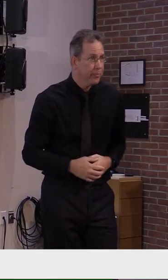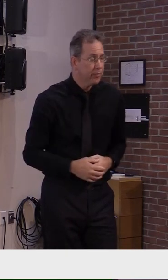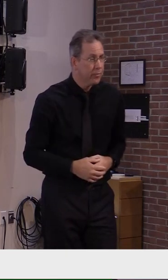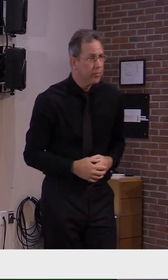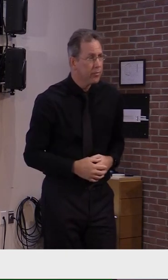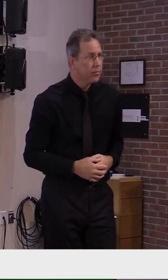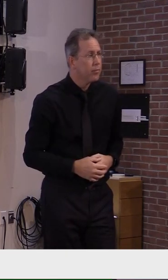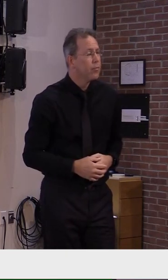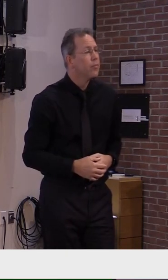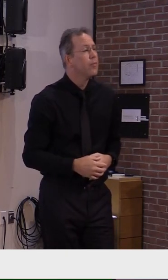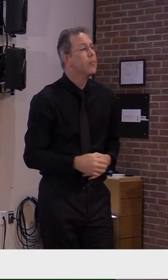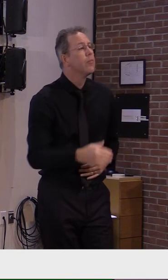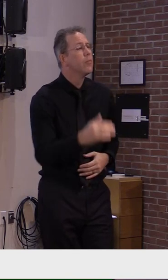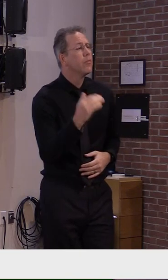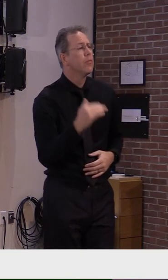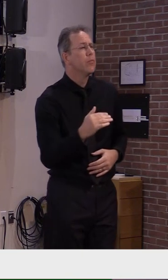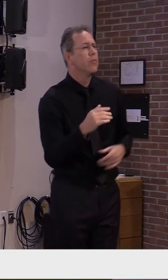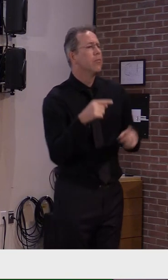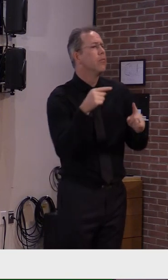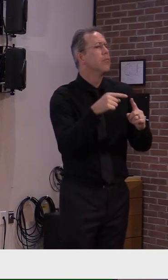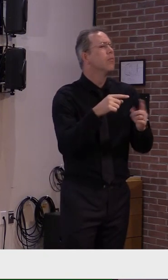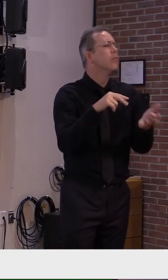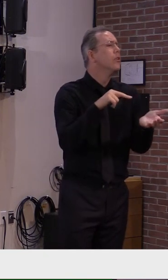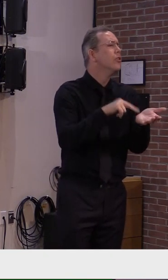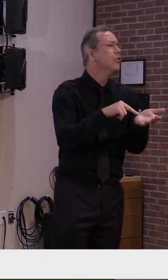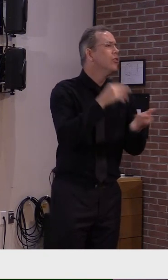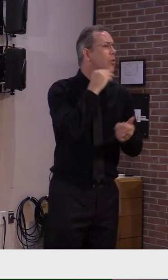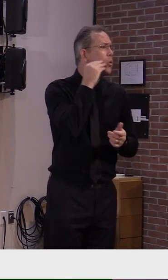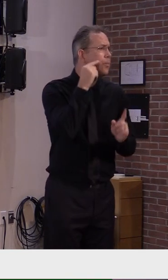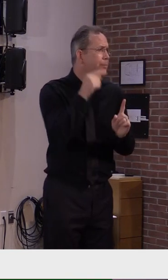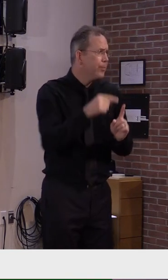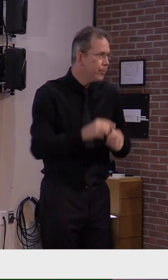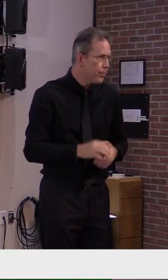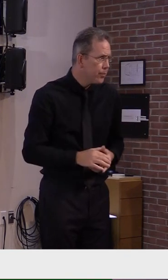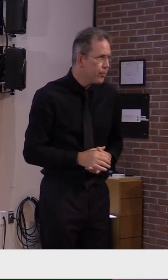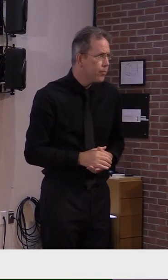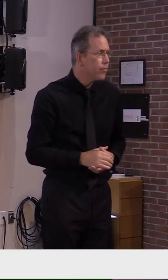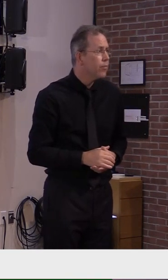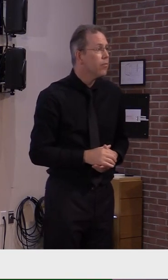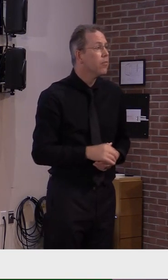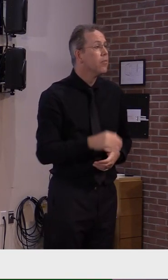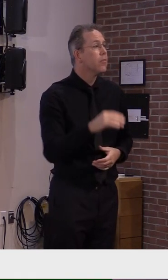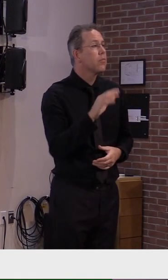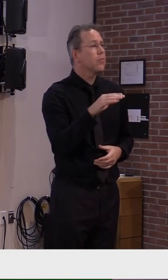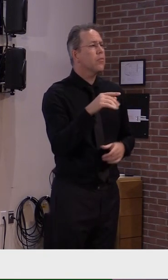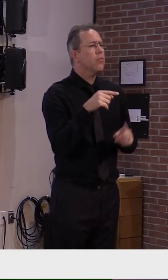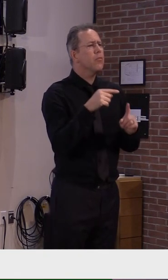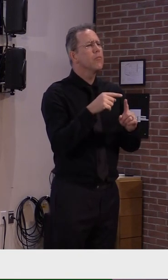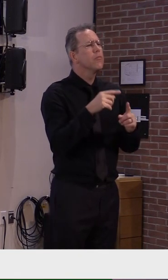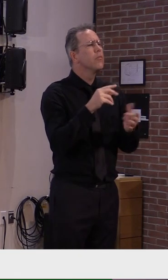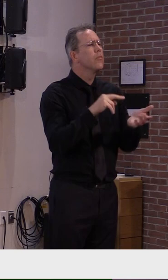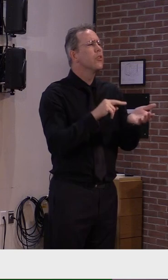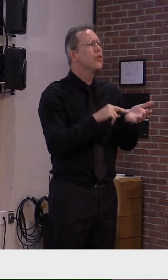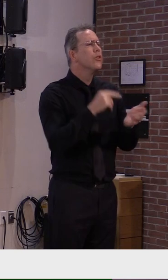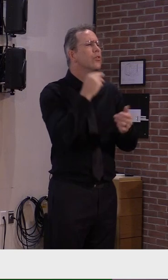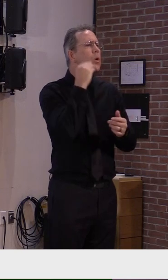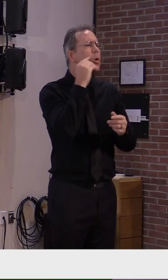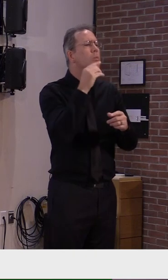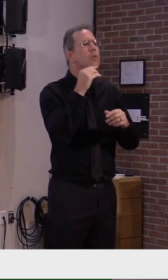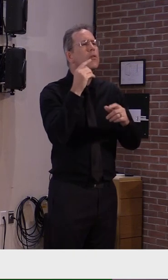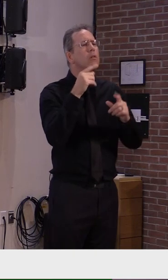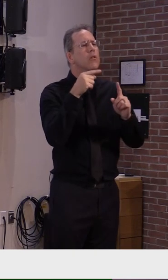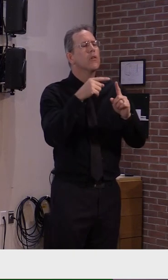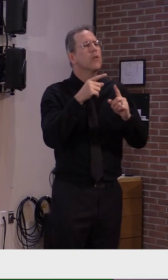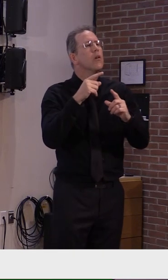Let's start with adult day programs. Our adult day programs, which have been closed since March,